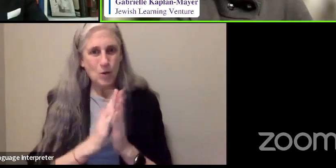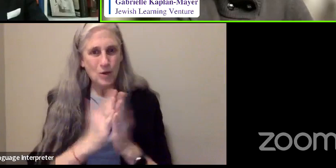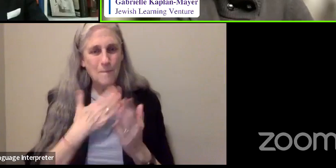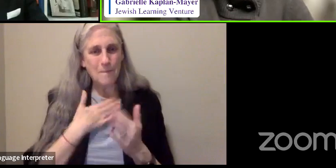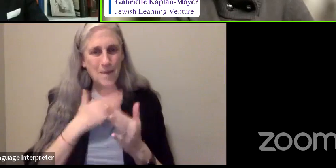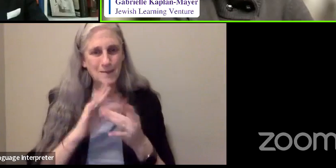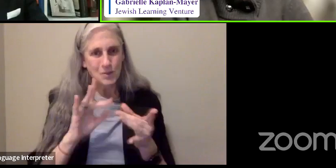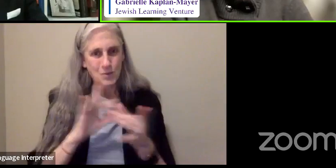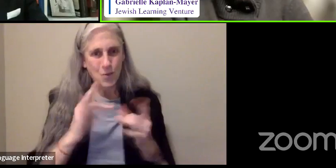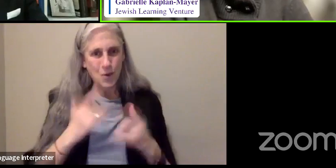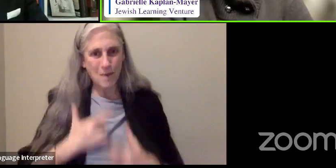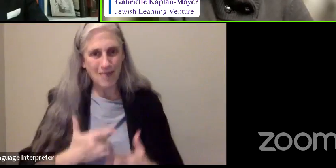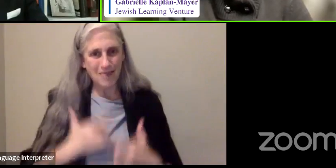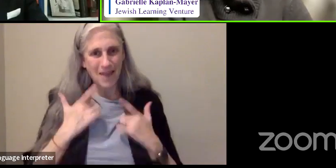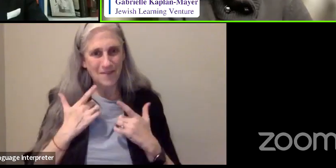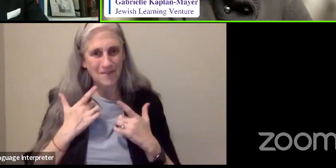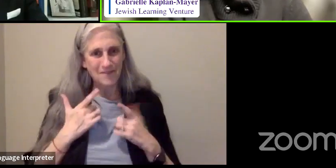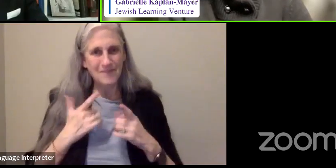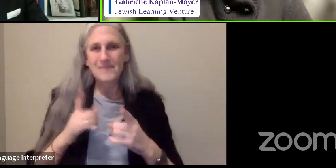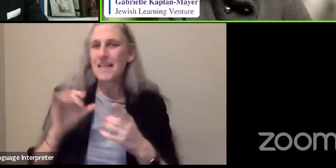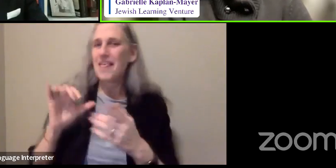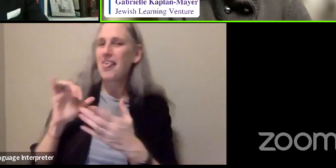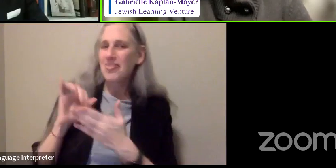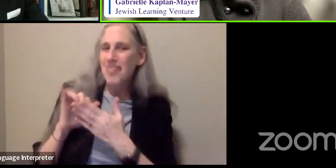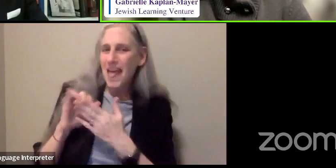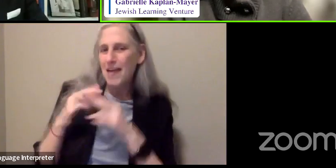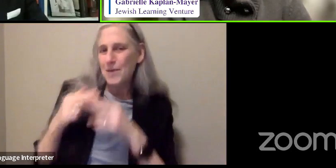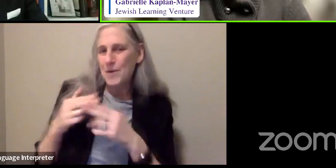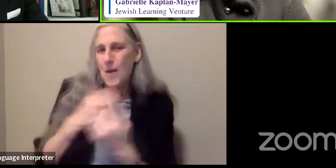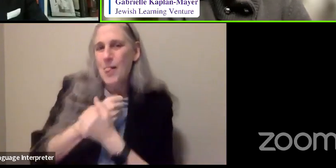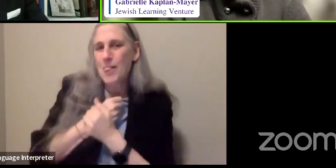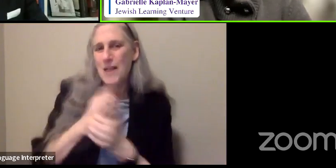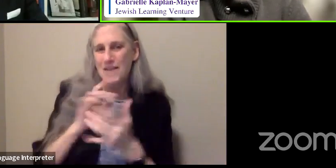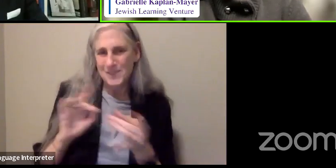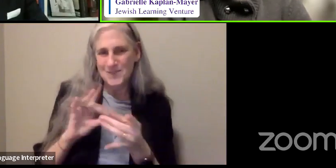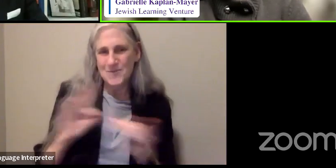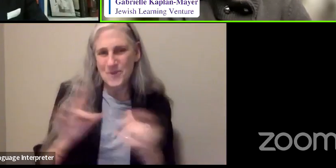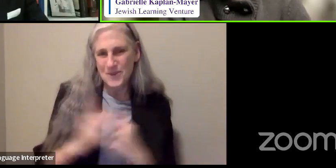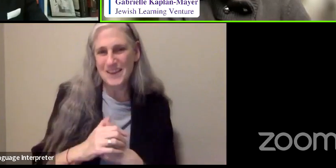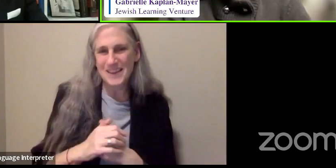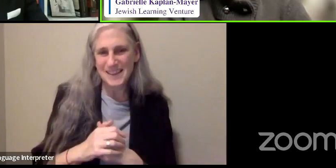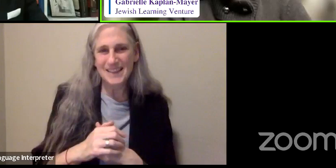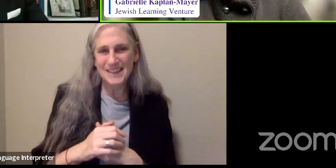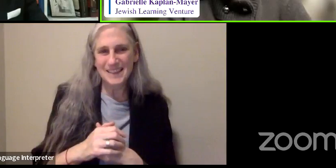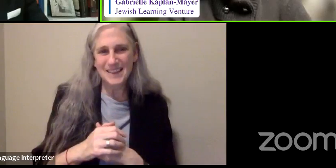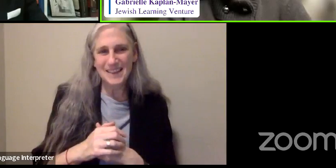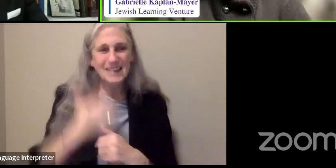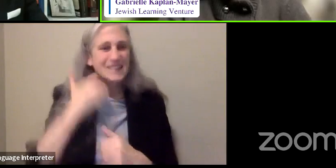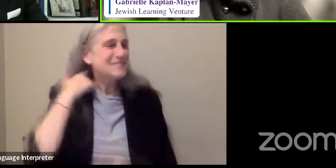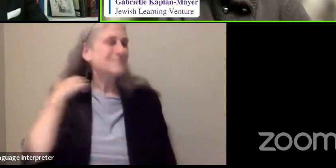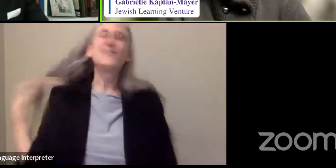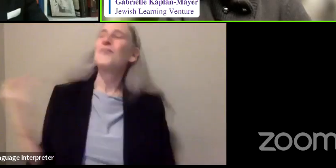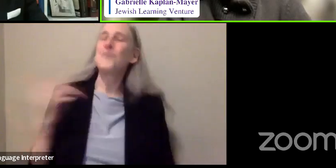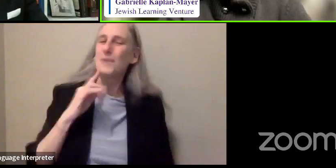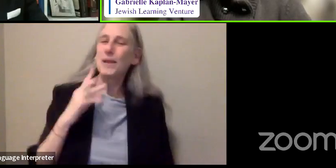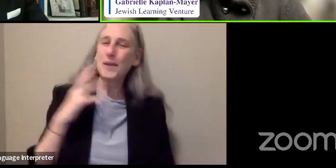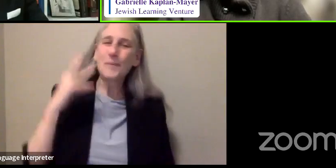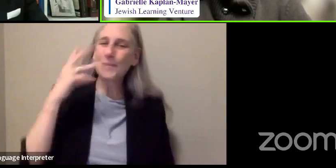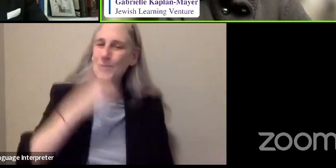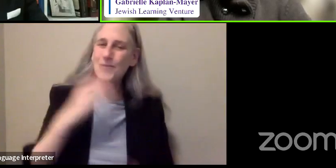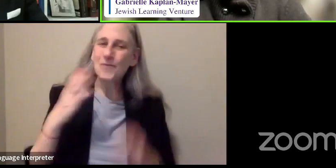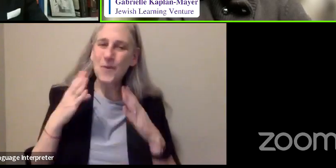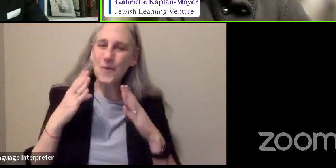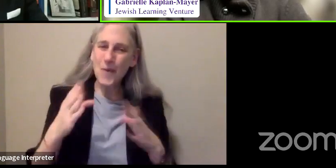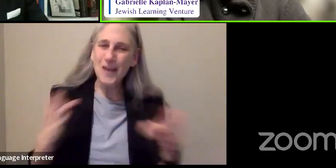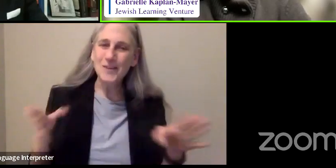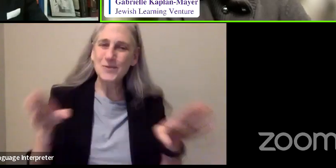Well, that is a love story, and it's a really beautiful way to